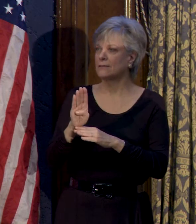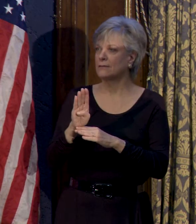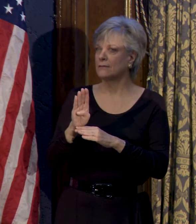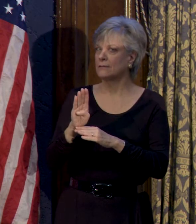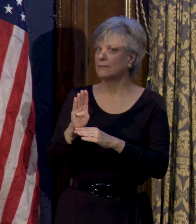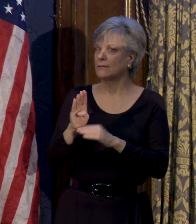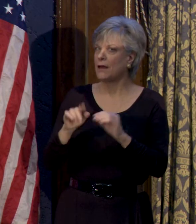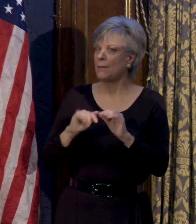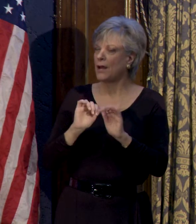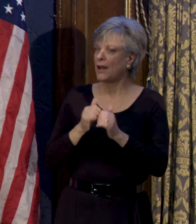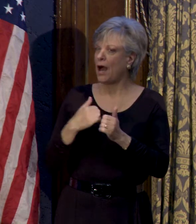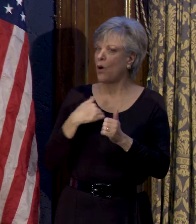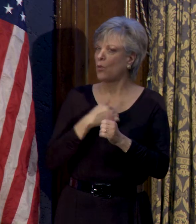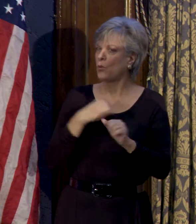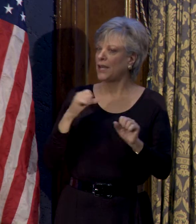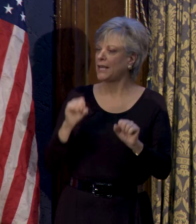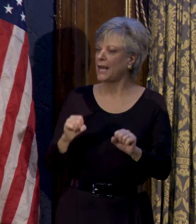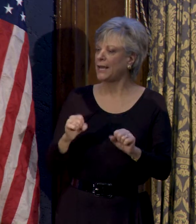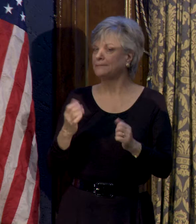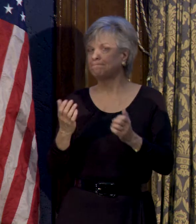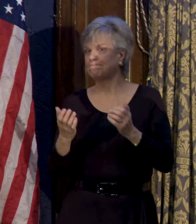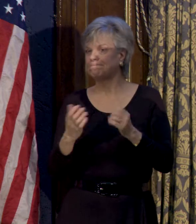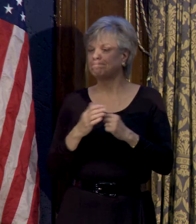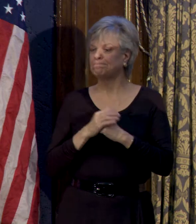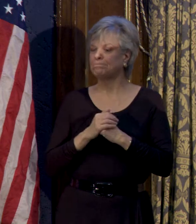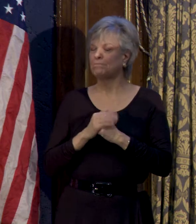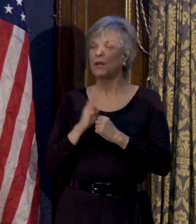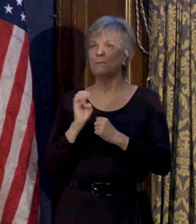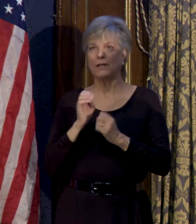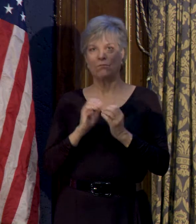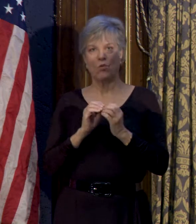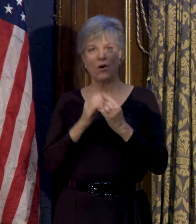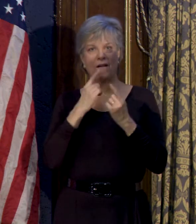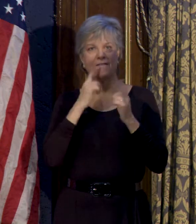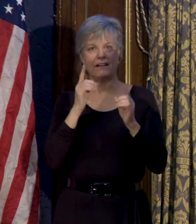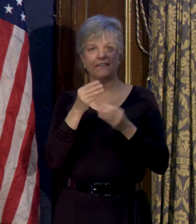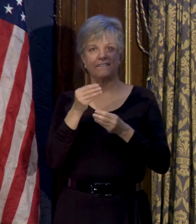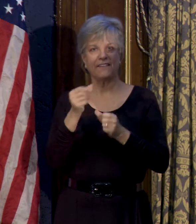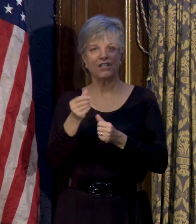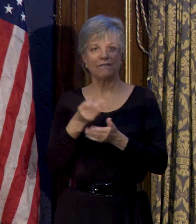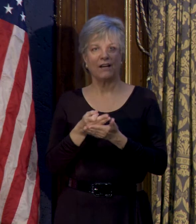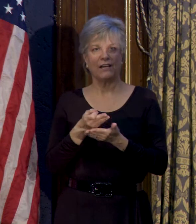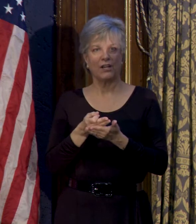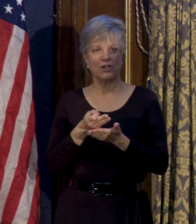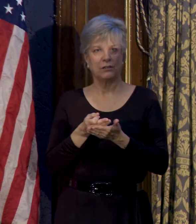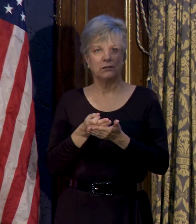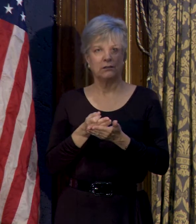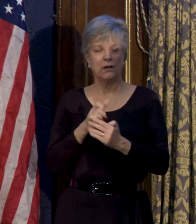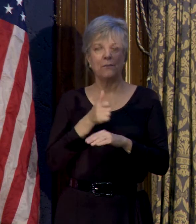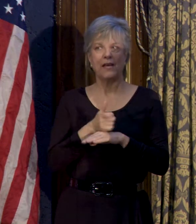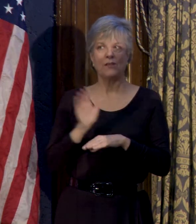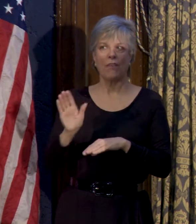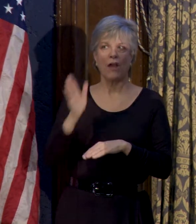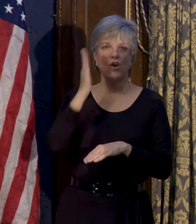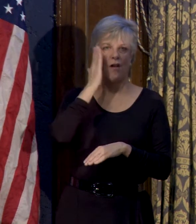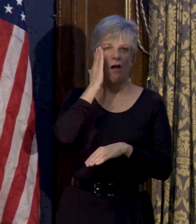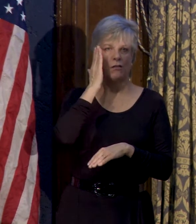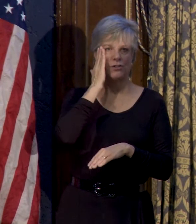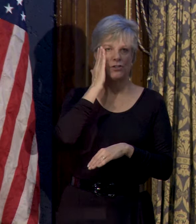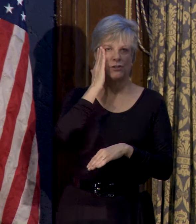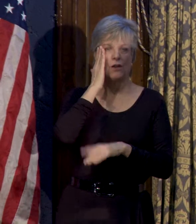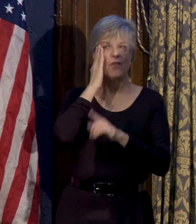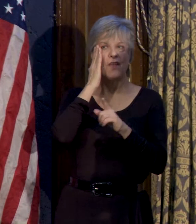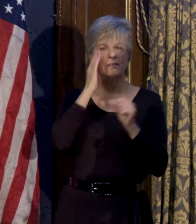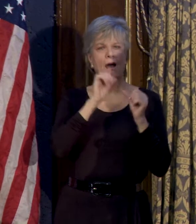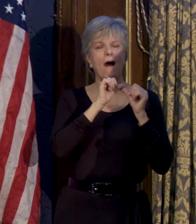how we can be more effective and efficient financially based on their knowledge. So this is